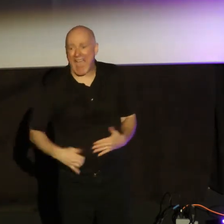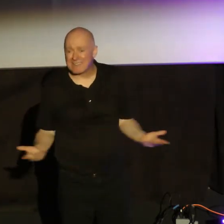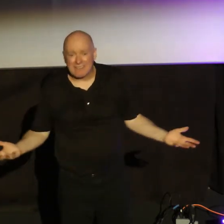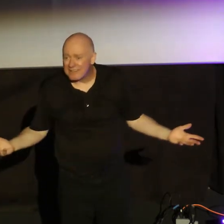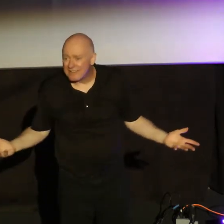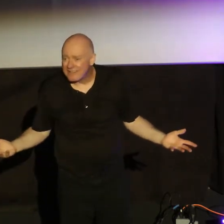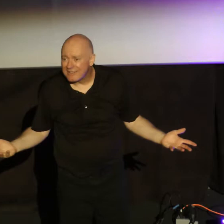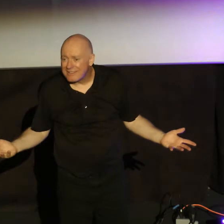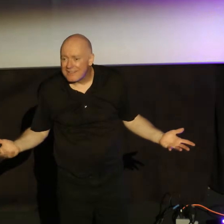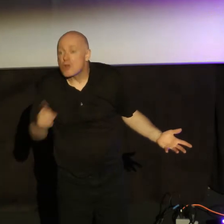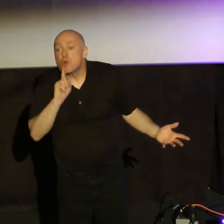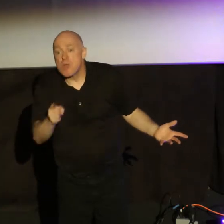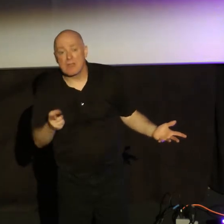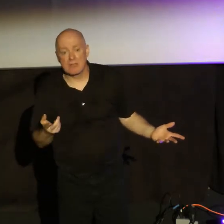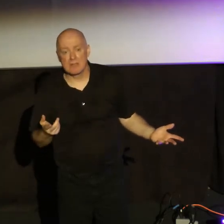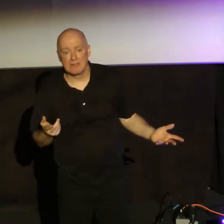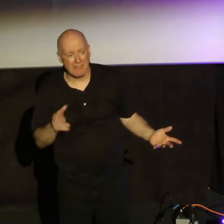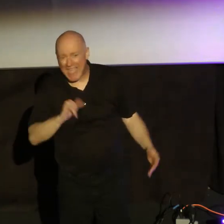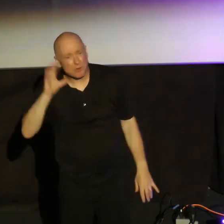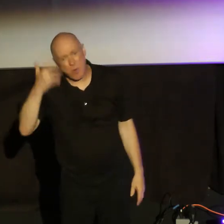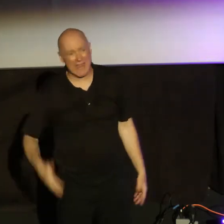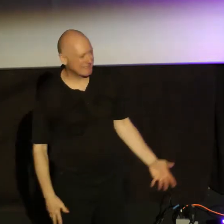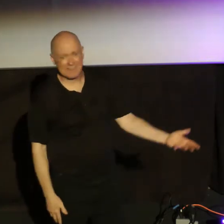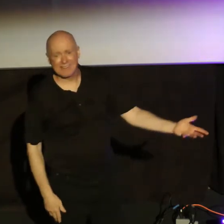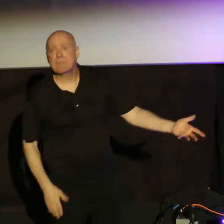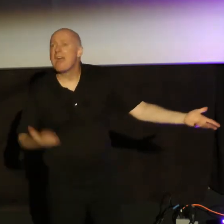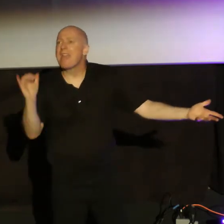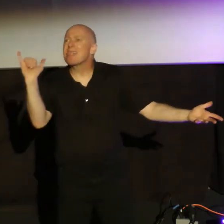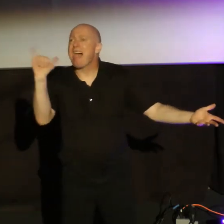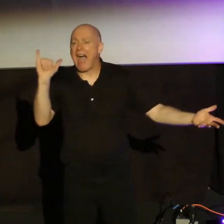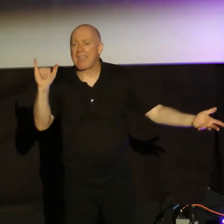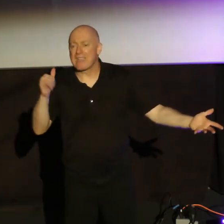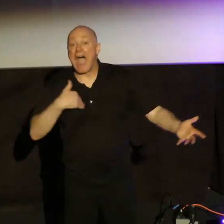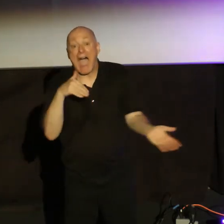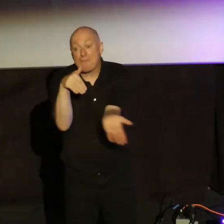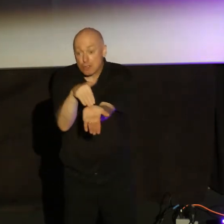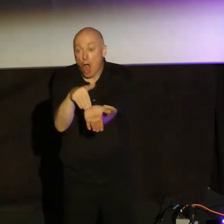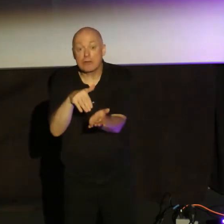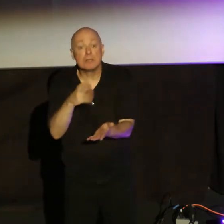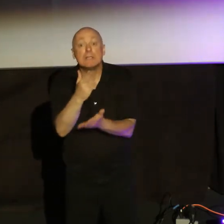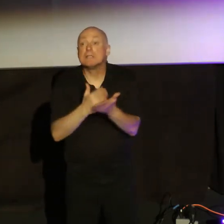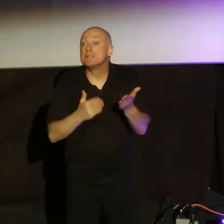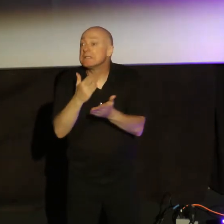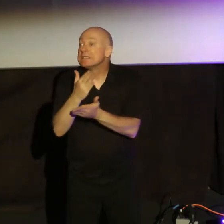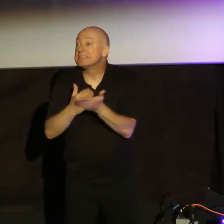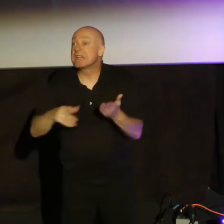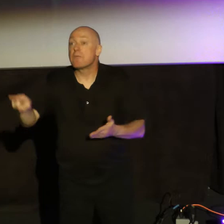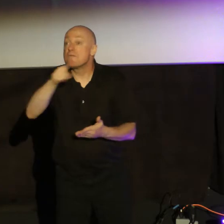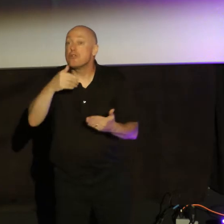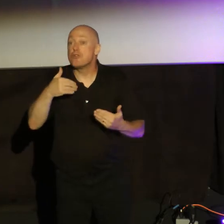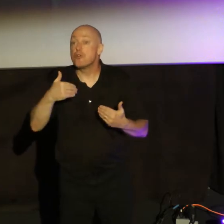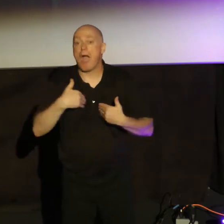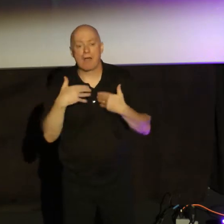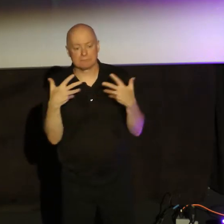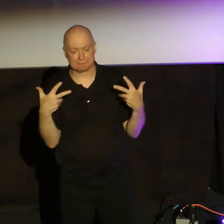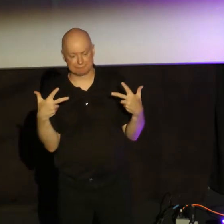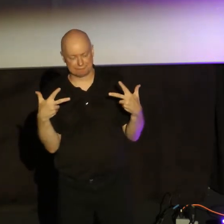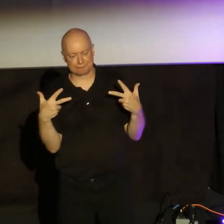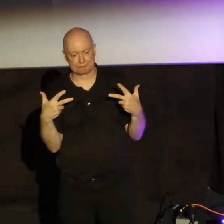He basically says, that's crazy. That's like if you have a doctor, if some of you, you have an accident after church